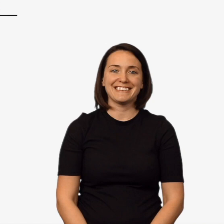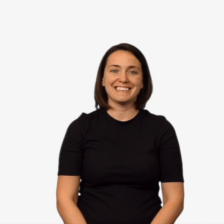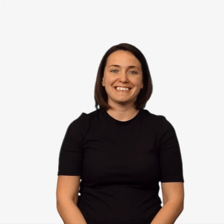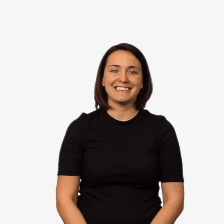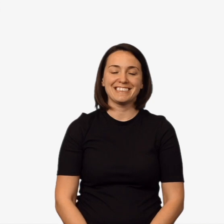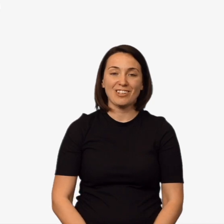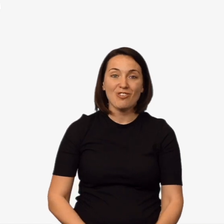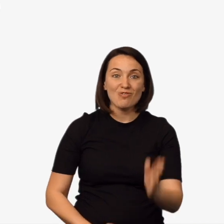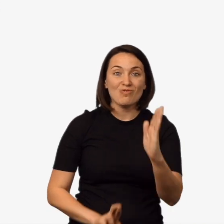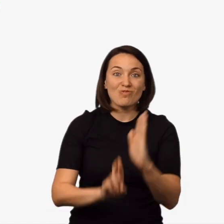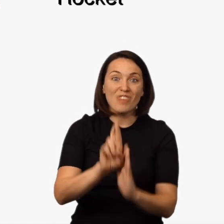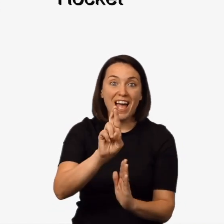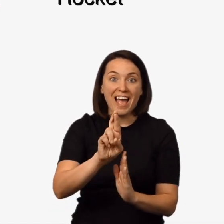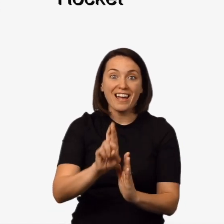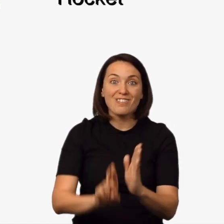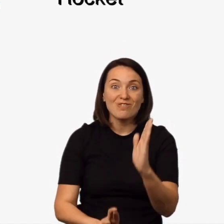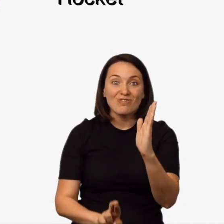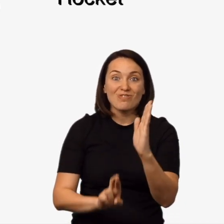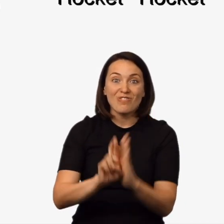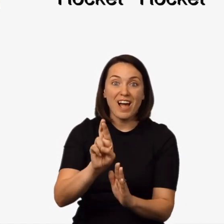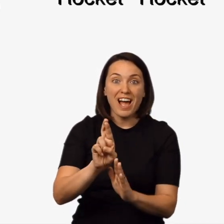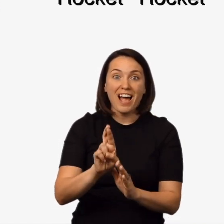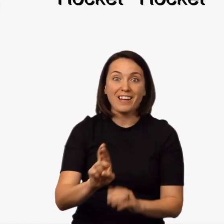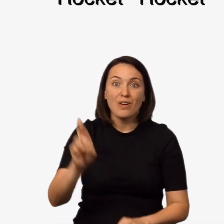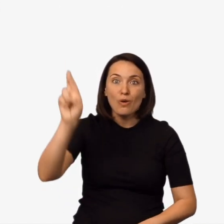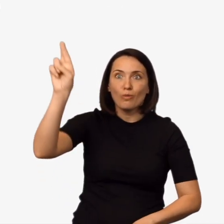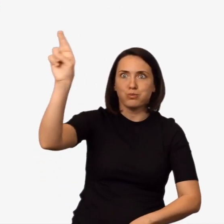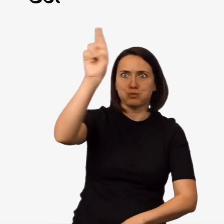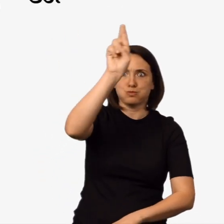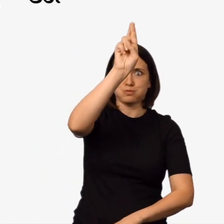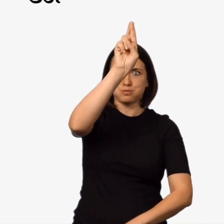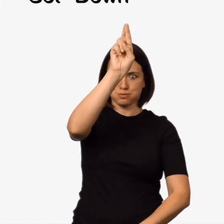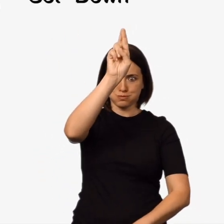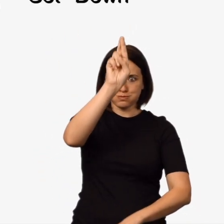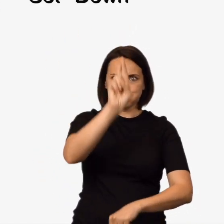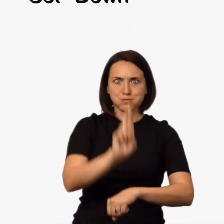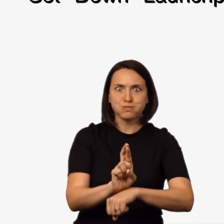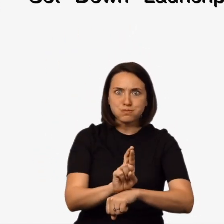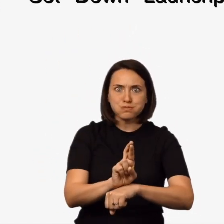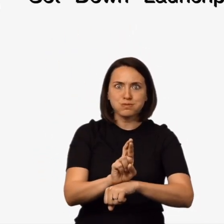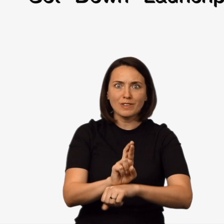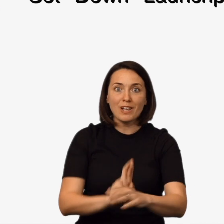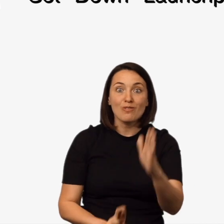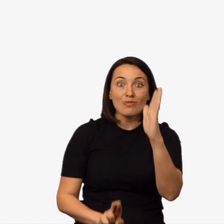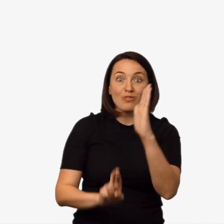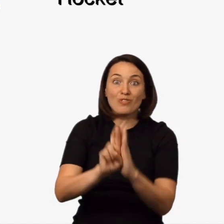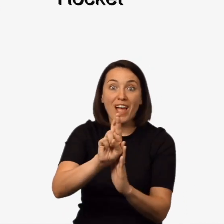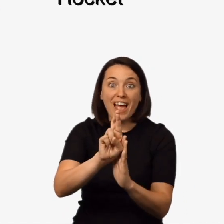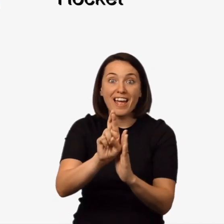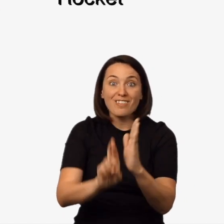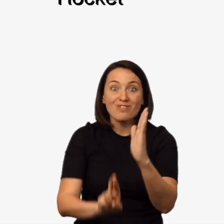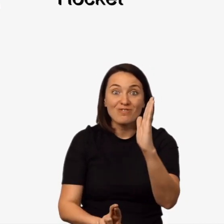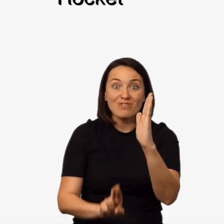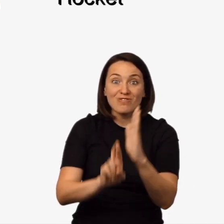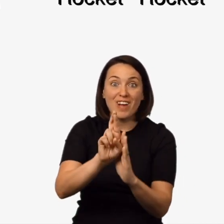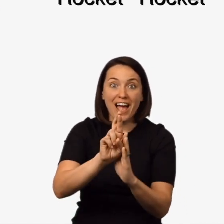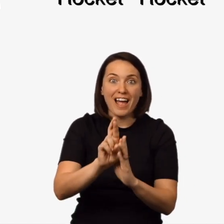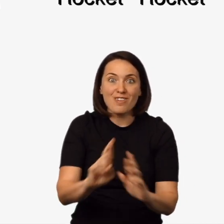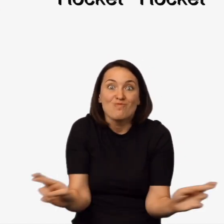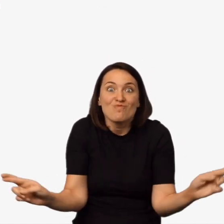Rocket, rocket, rocket, set down launch pad, rocket, rocket,